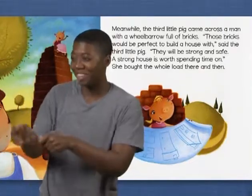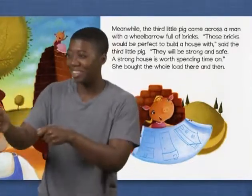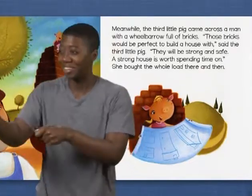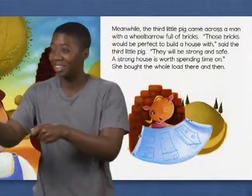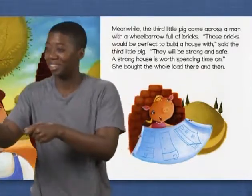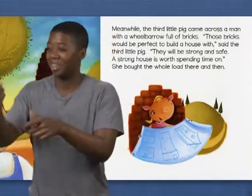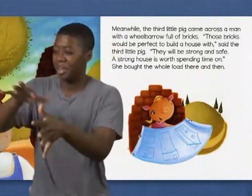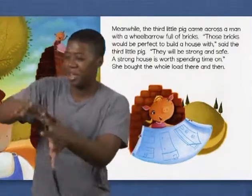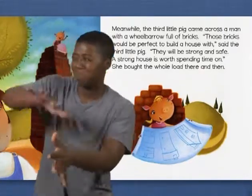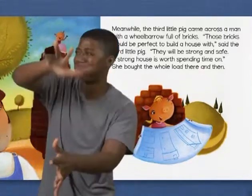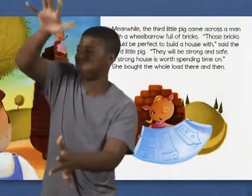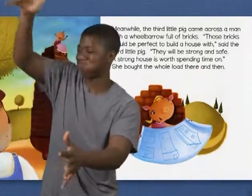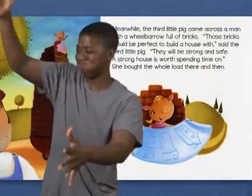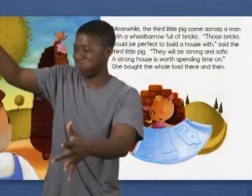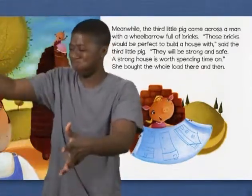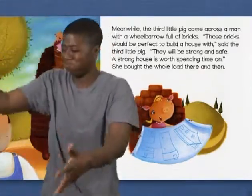the whole load there and then.